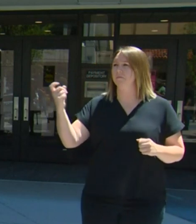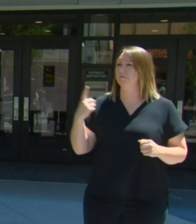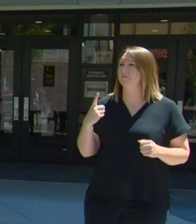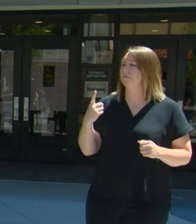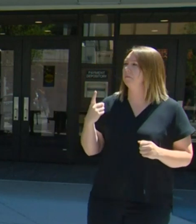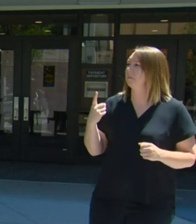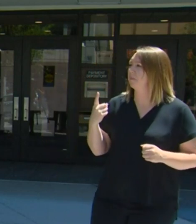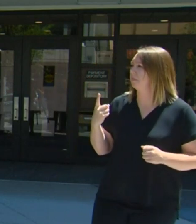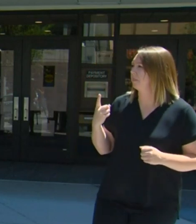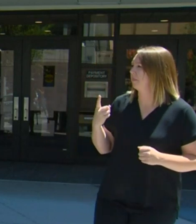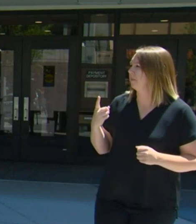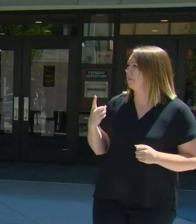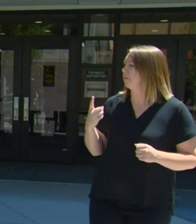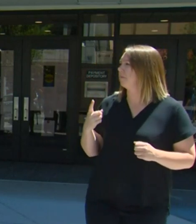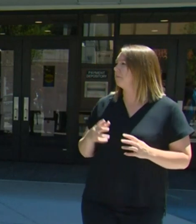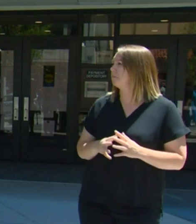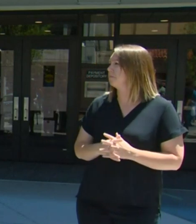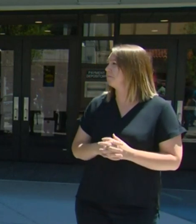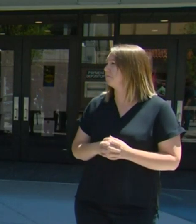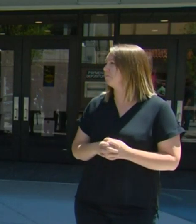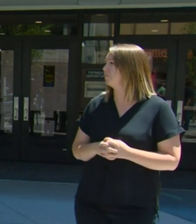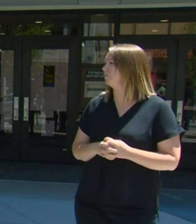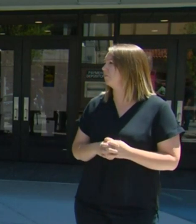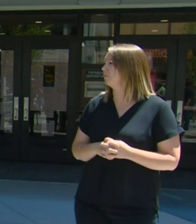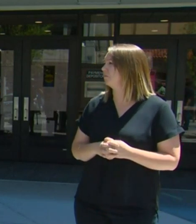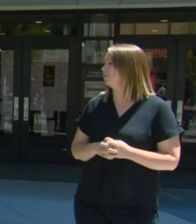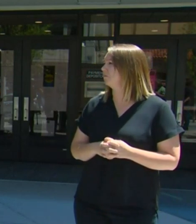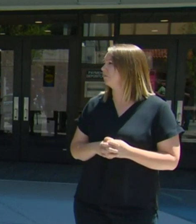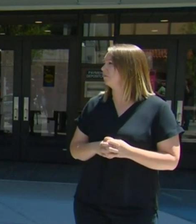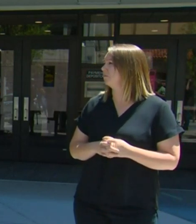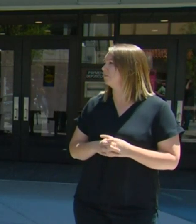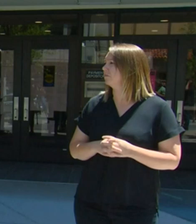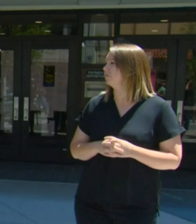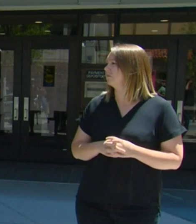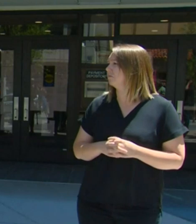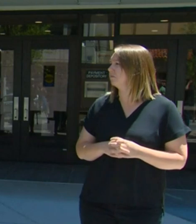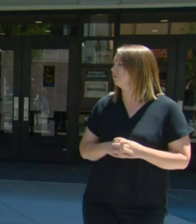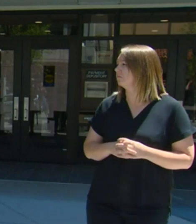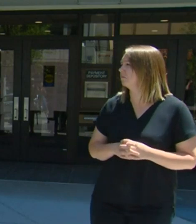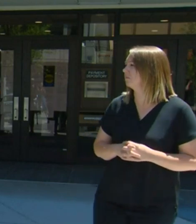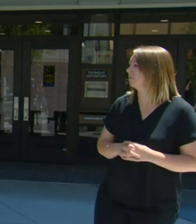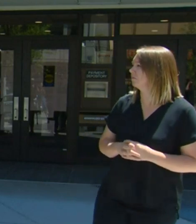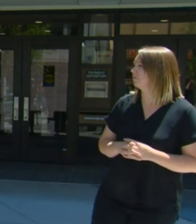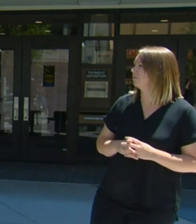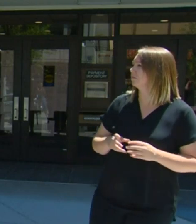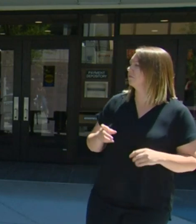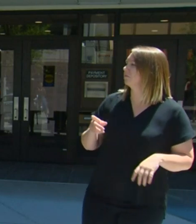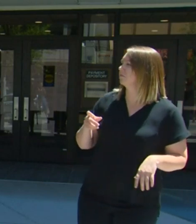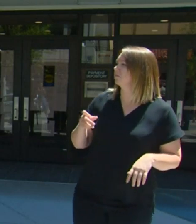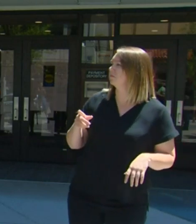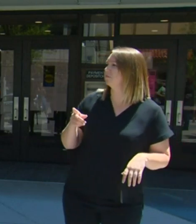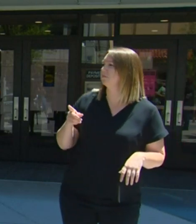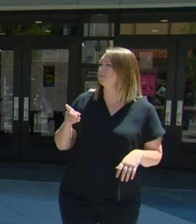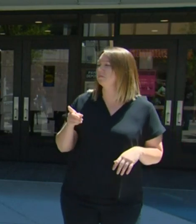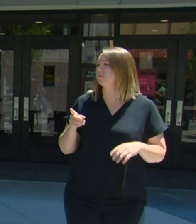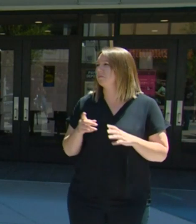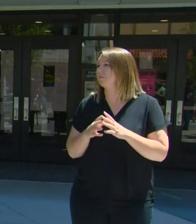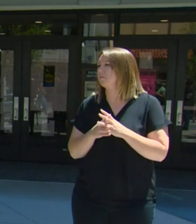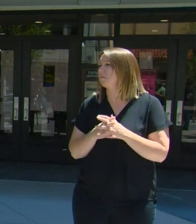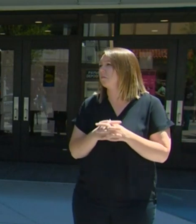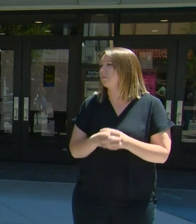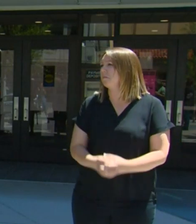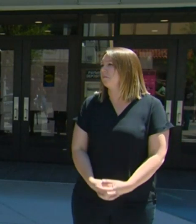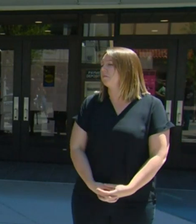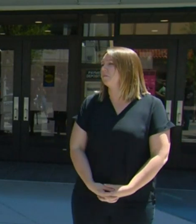also aware of seeing people in parties and armed, seeming to look down at the protest